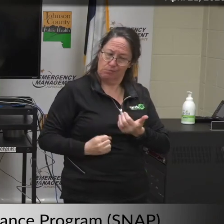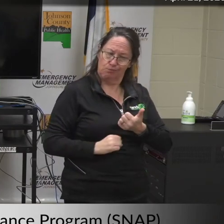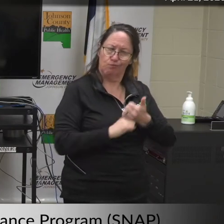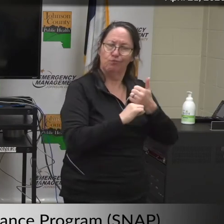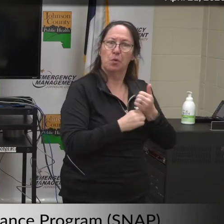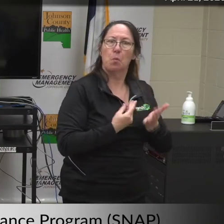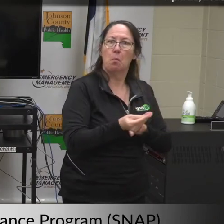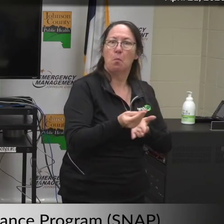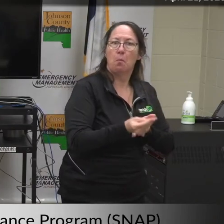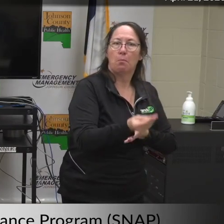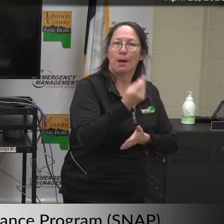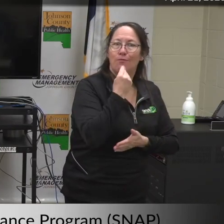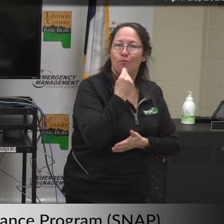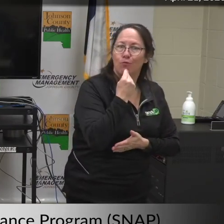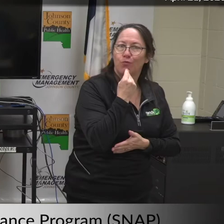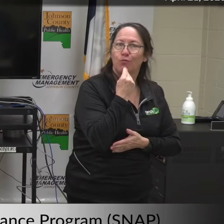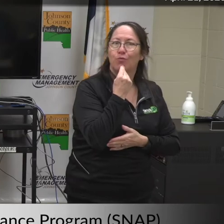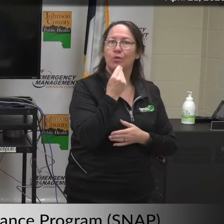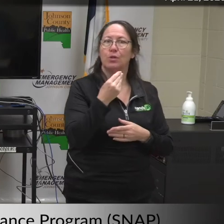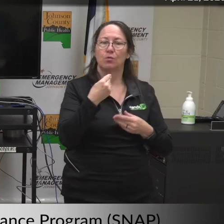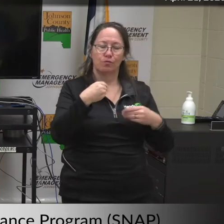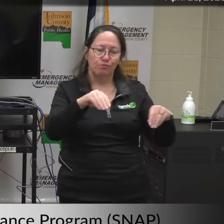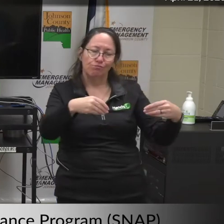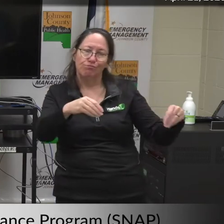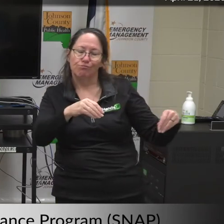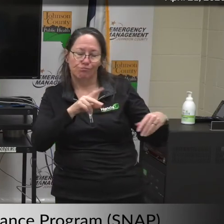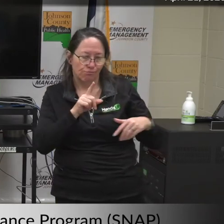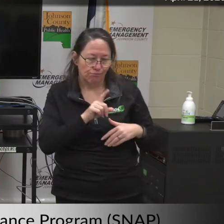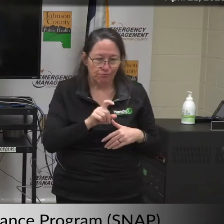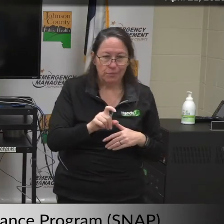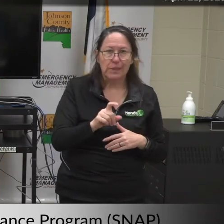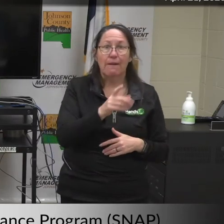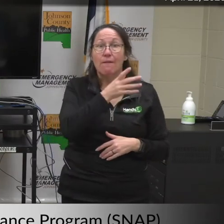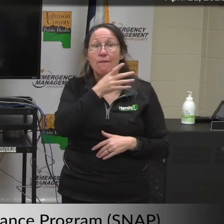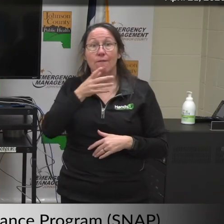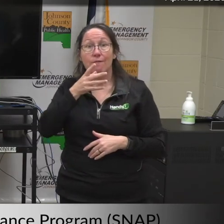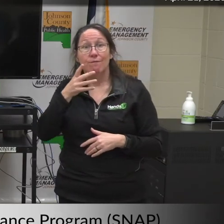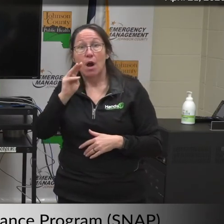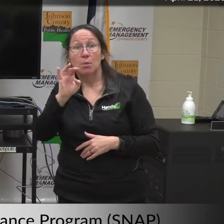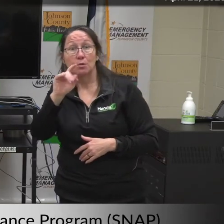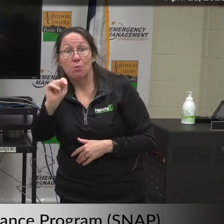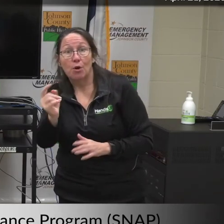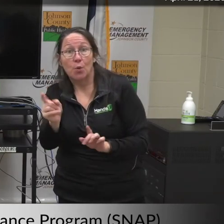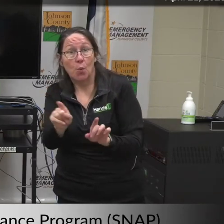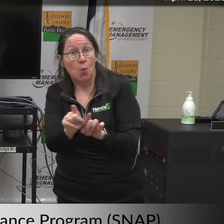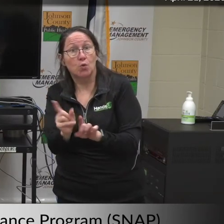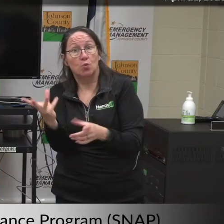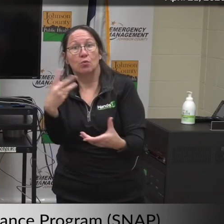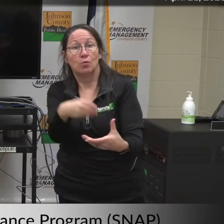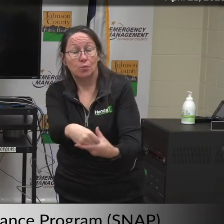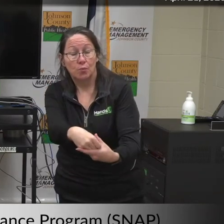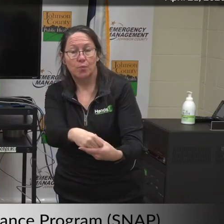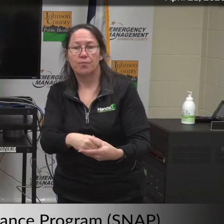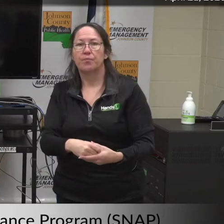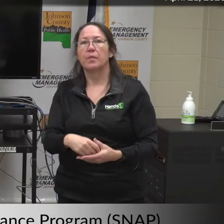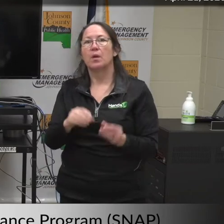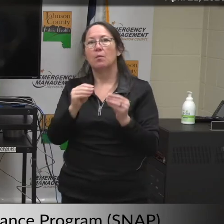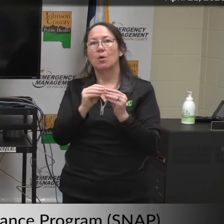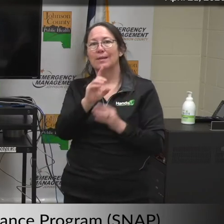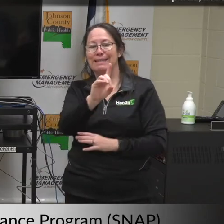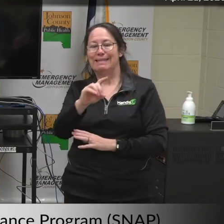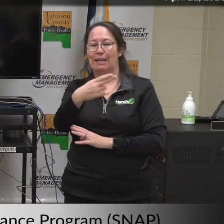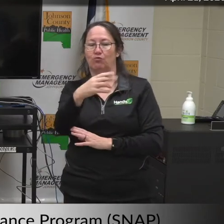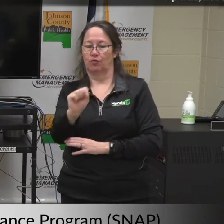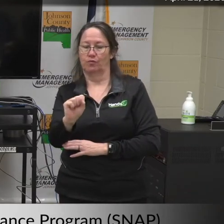at supermarket markets, excuse me, grocery stores, farmers markets once those open up again. And you can find out more at